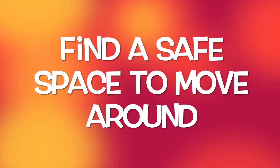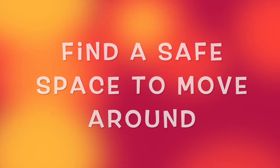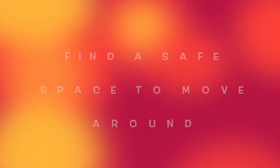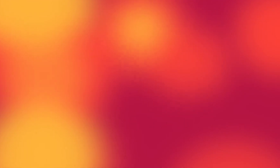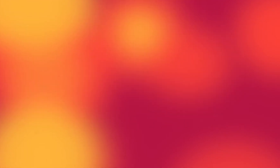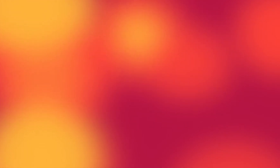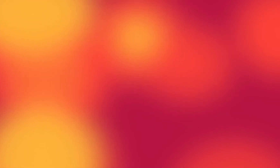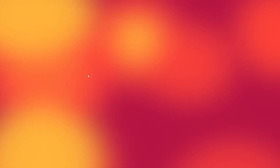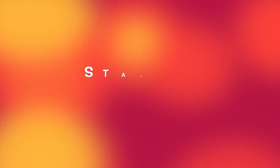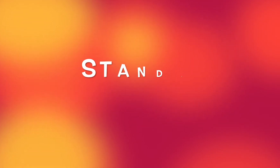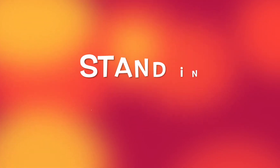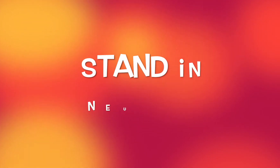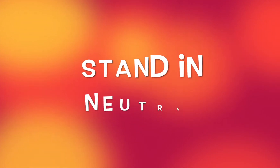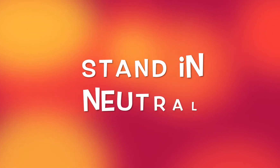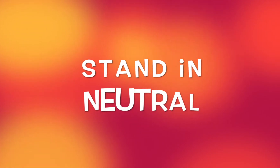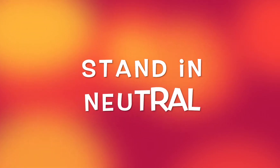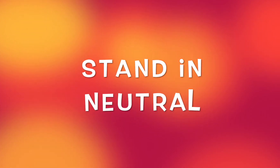then stand in neutral.